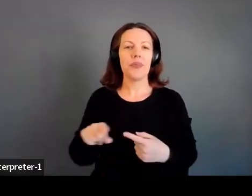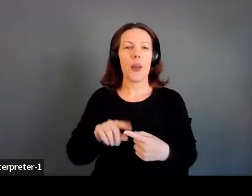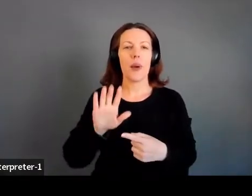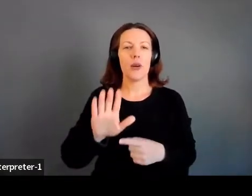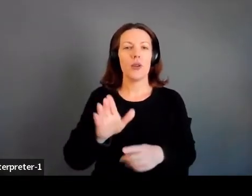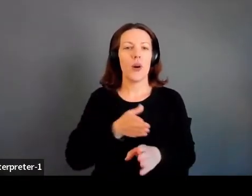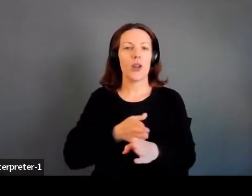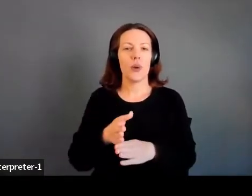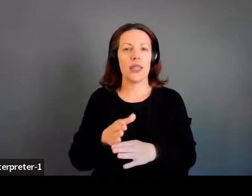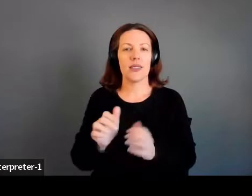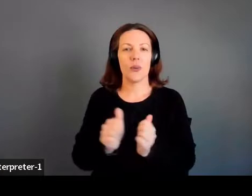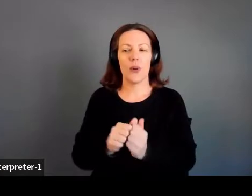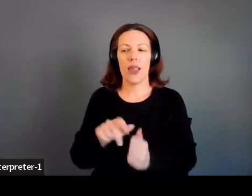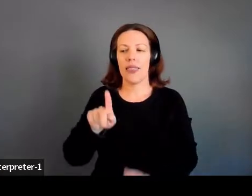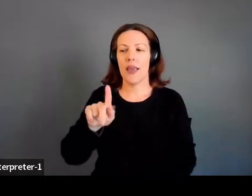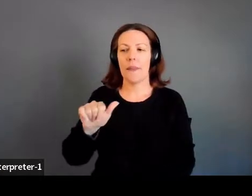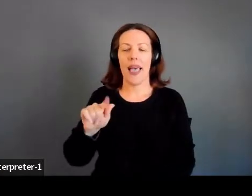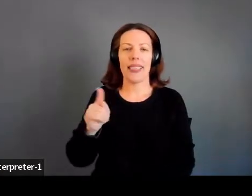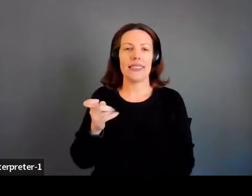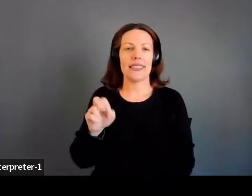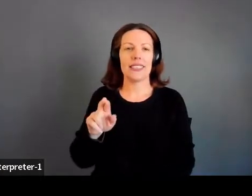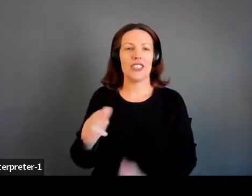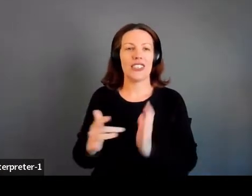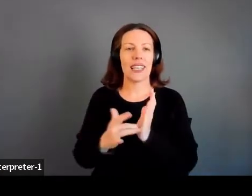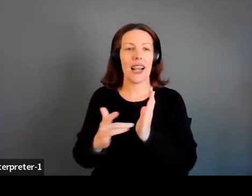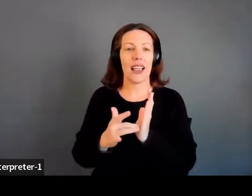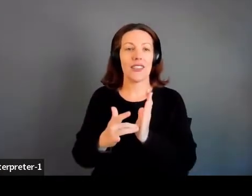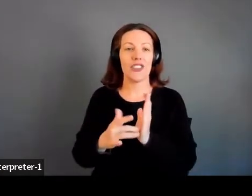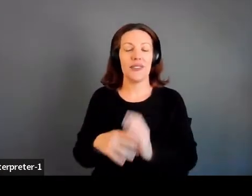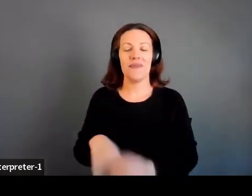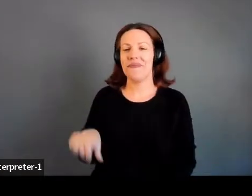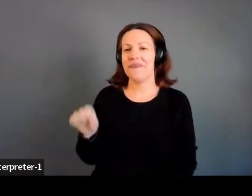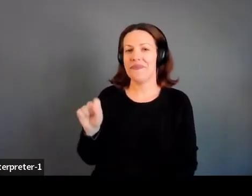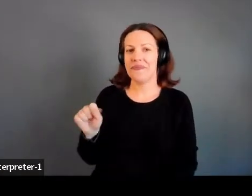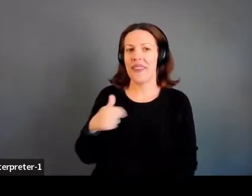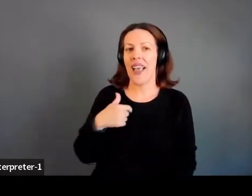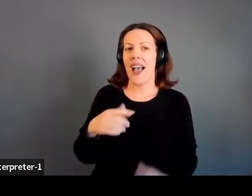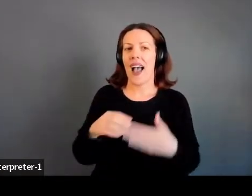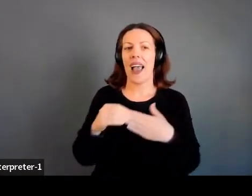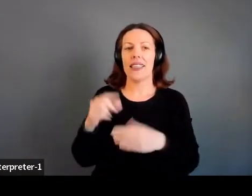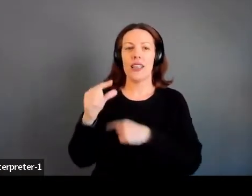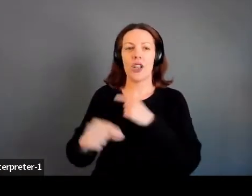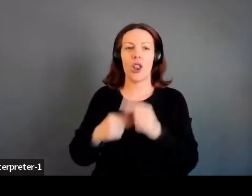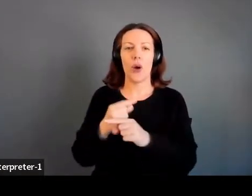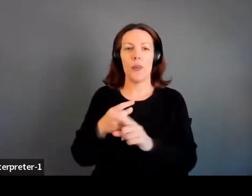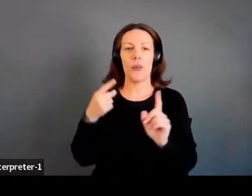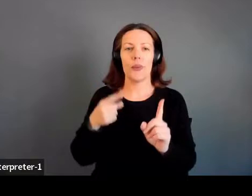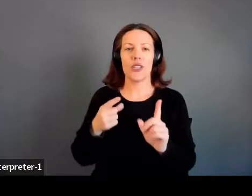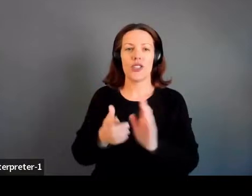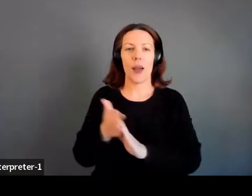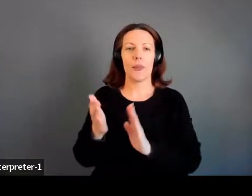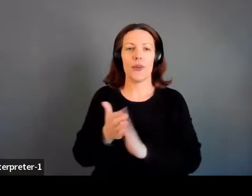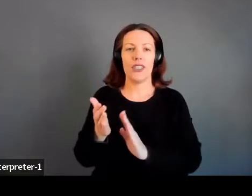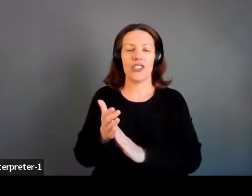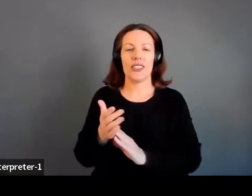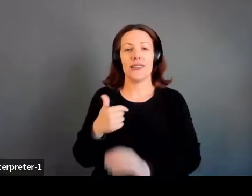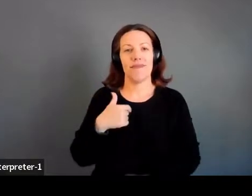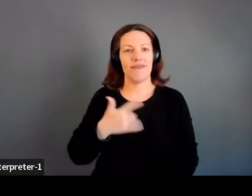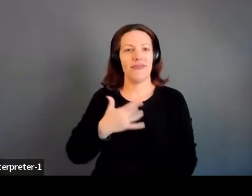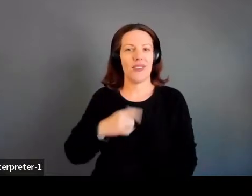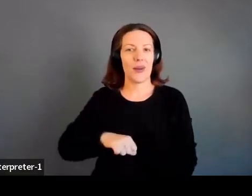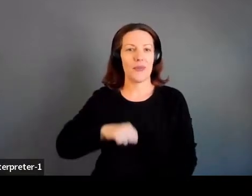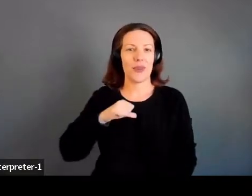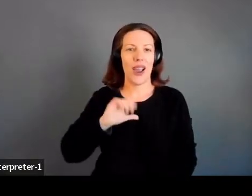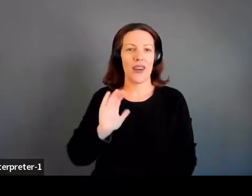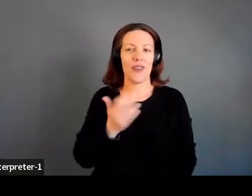with Palantir technologies? Yeah, absolutely. So I lead global mission operations for Palantir, very proud of the work